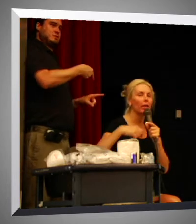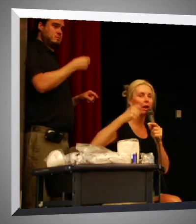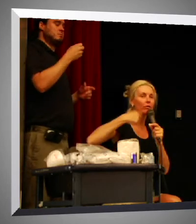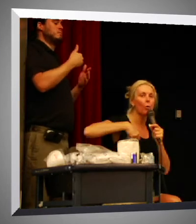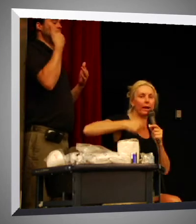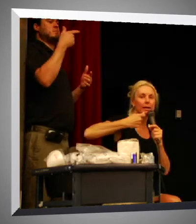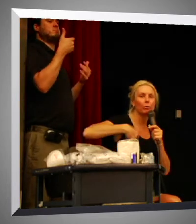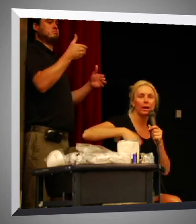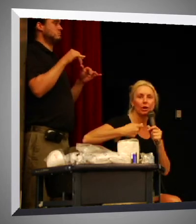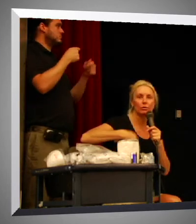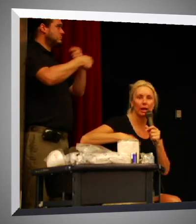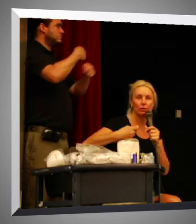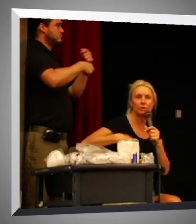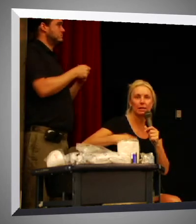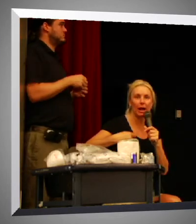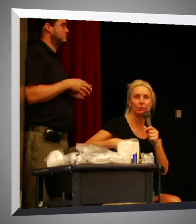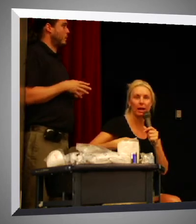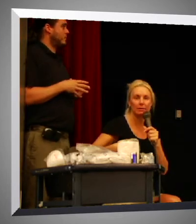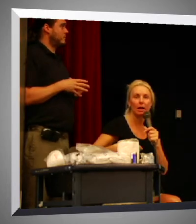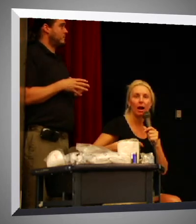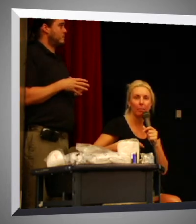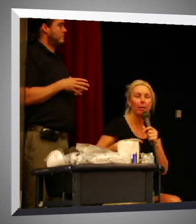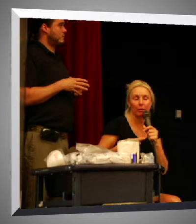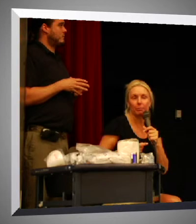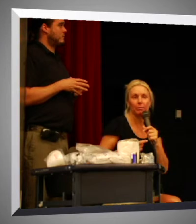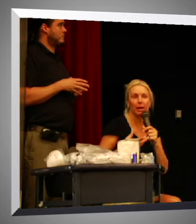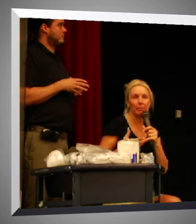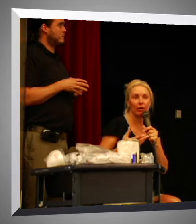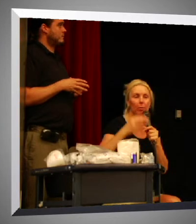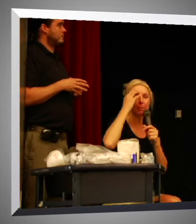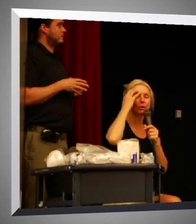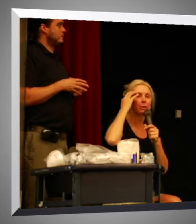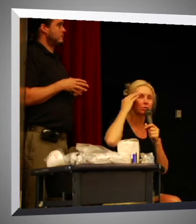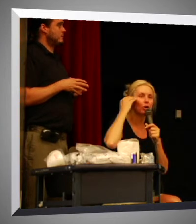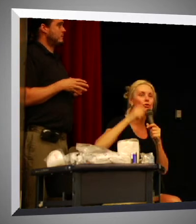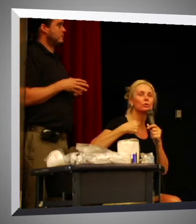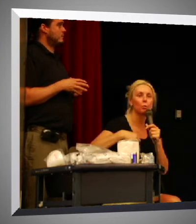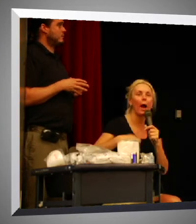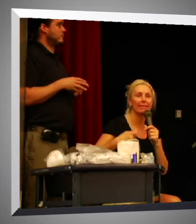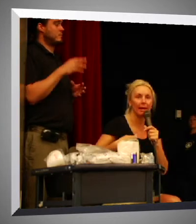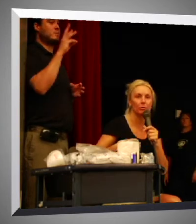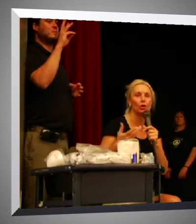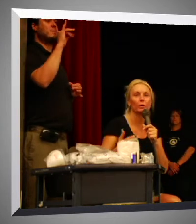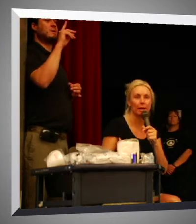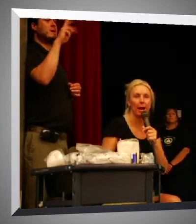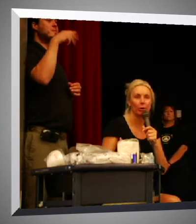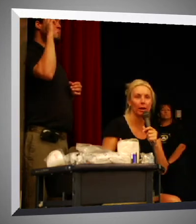A lot of the wind-up radios that you see nowadays become very popular because all you do is wind them. You don't need a battery